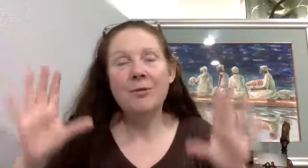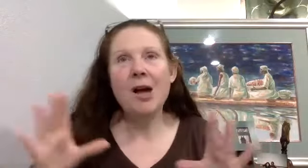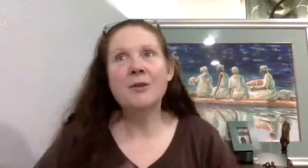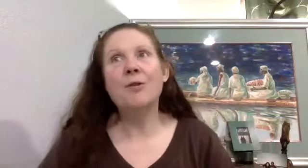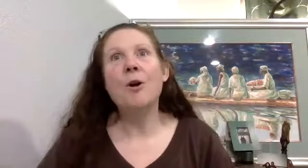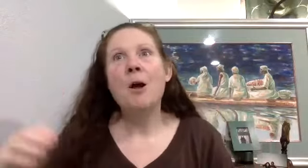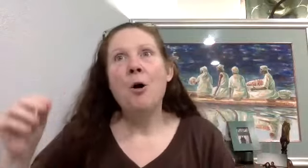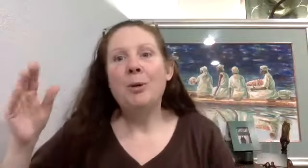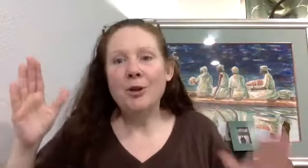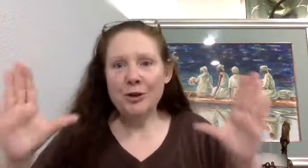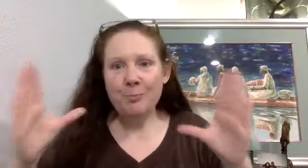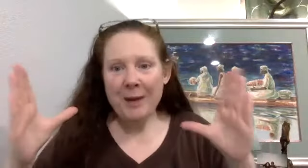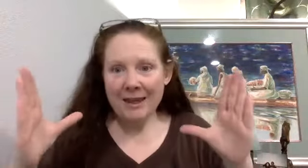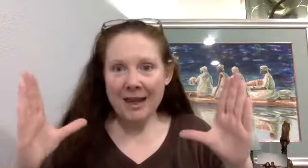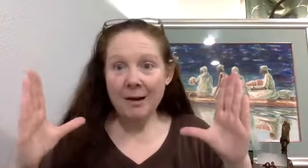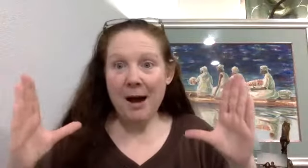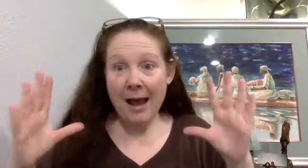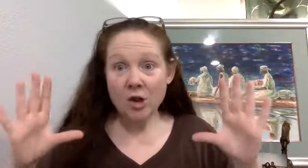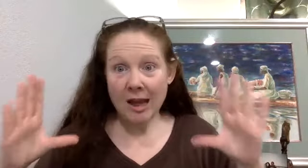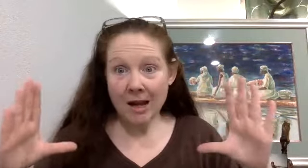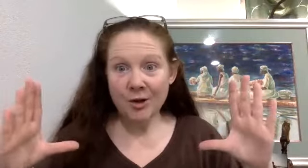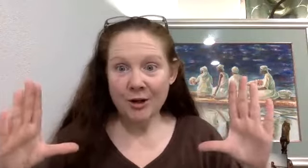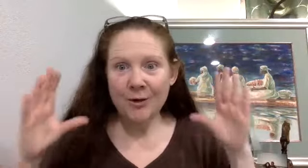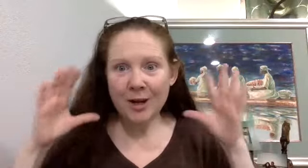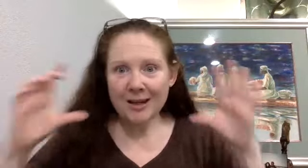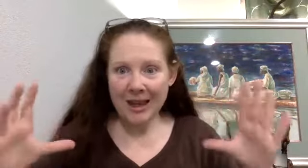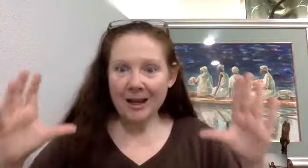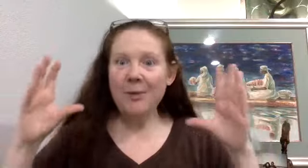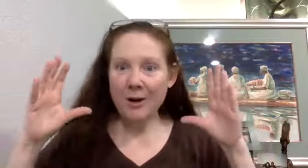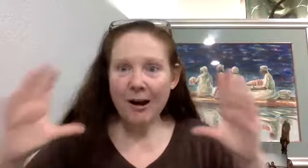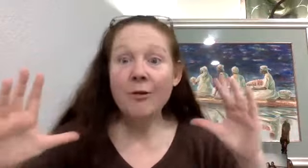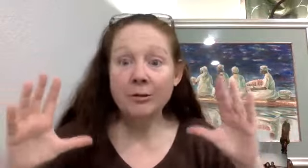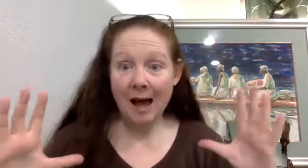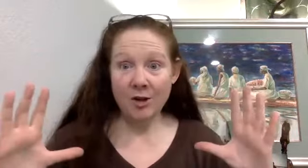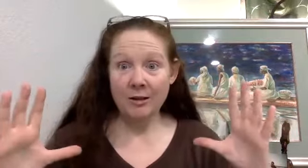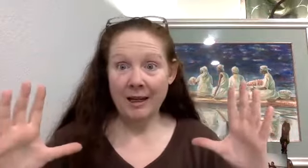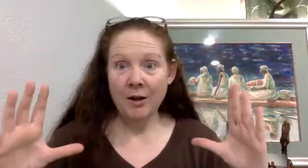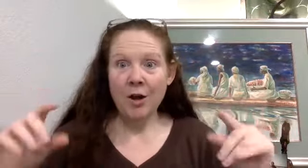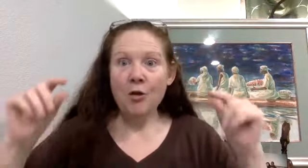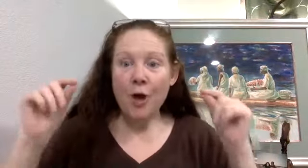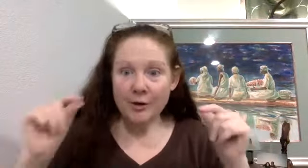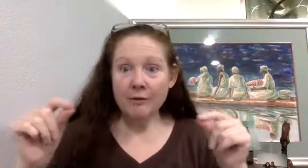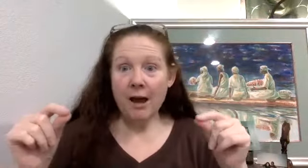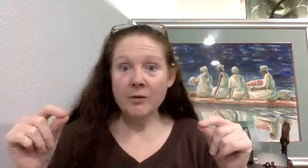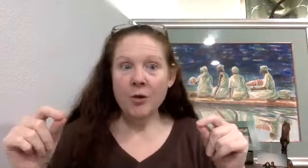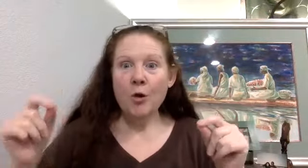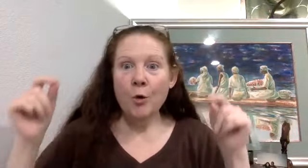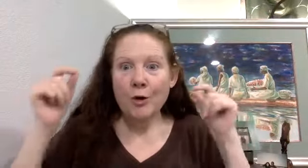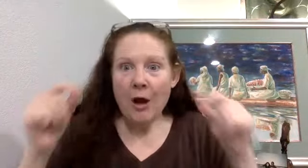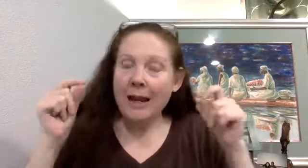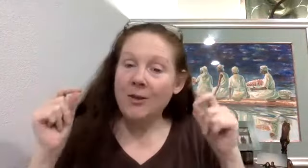philosopher, but there's this big thing about education. If you can think about your health logically, those of us who are not in